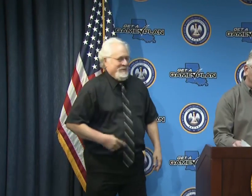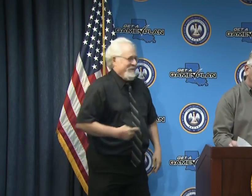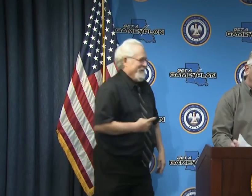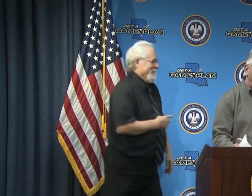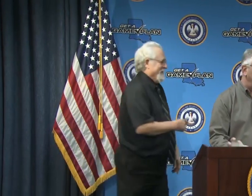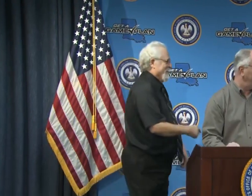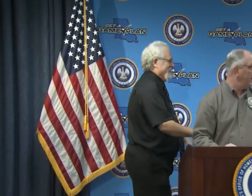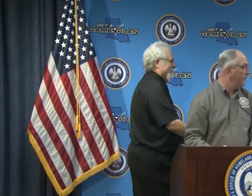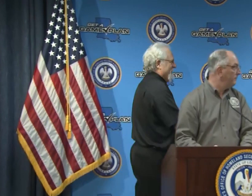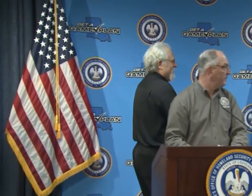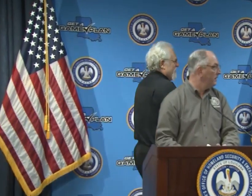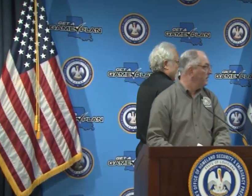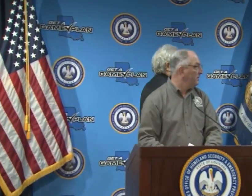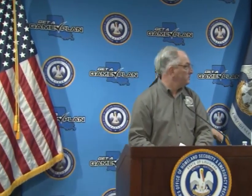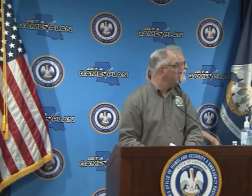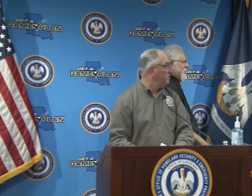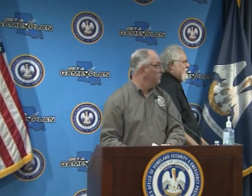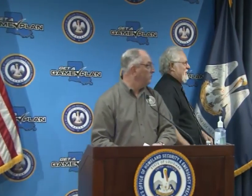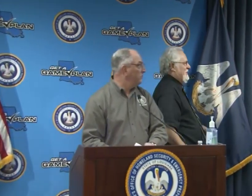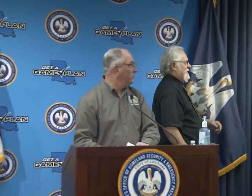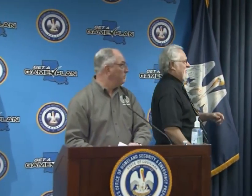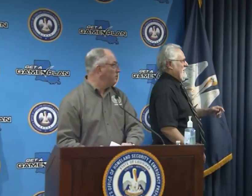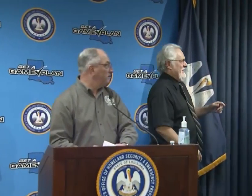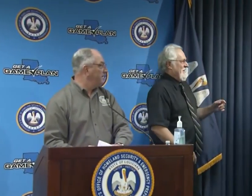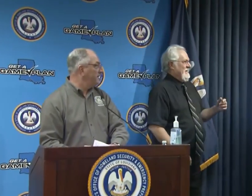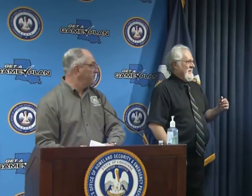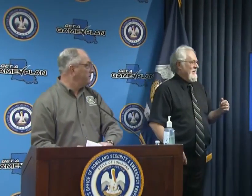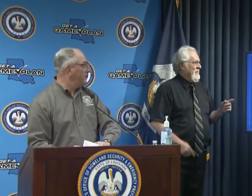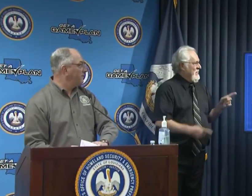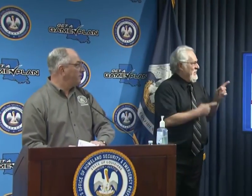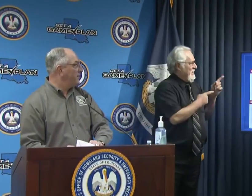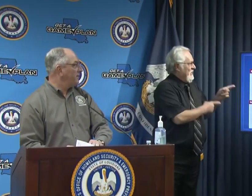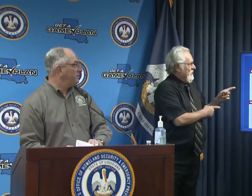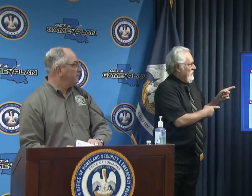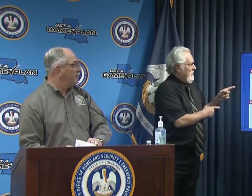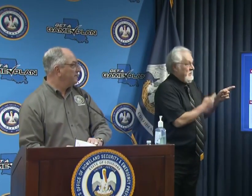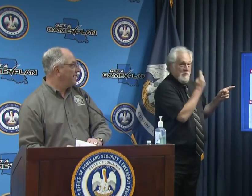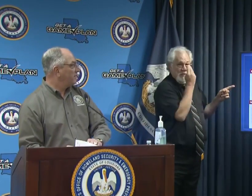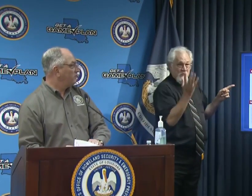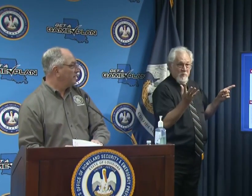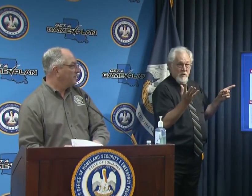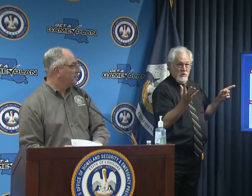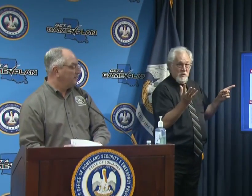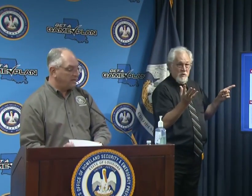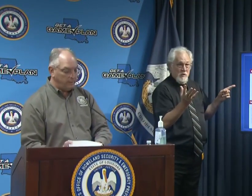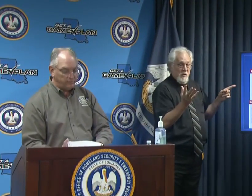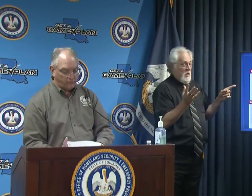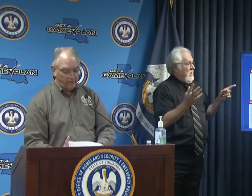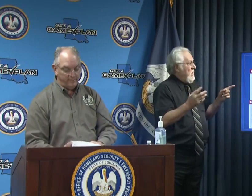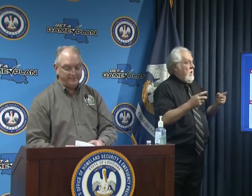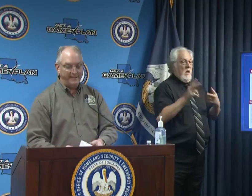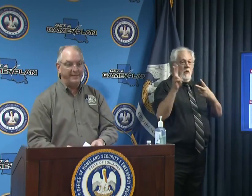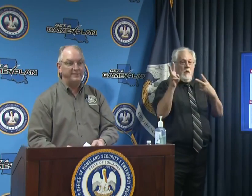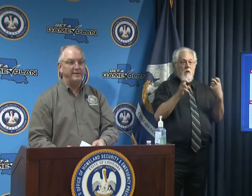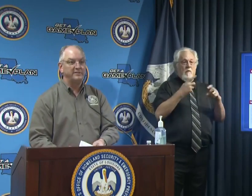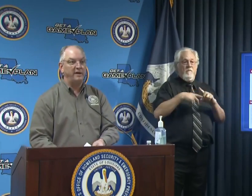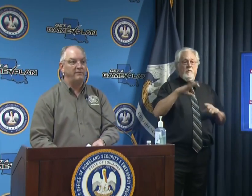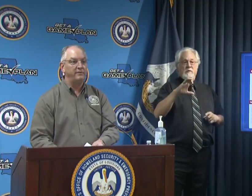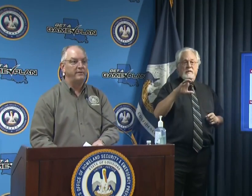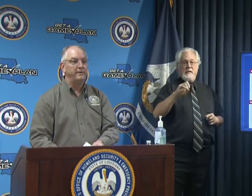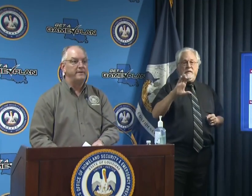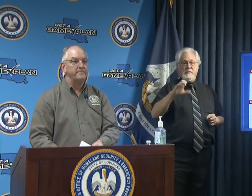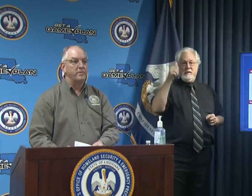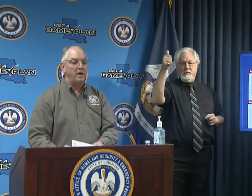graphic number one now so this information is actually comes from the CDC